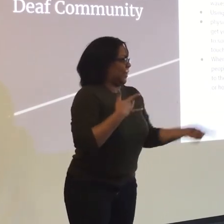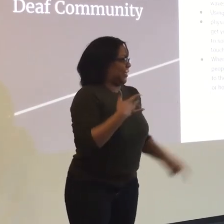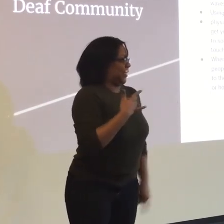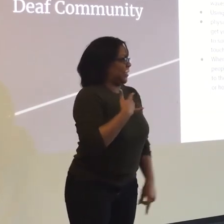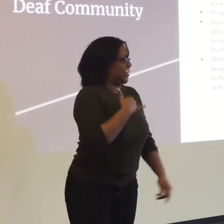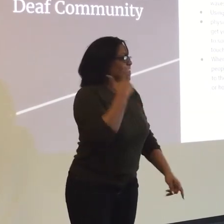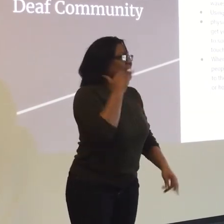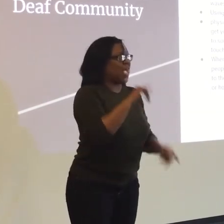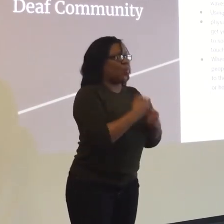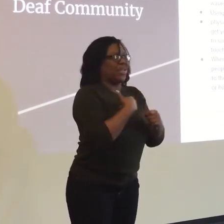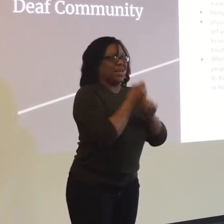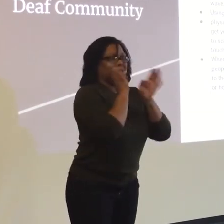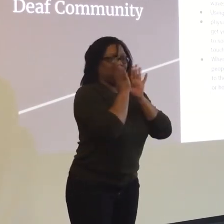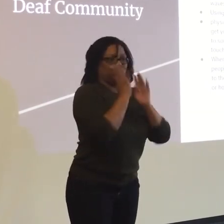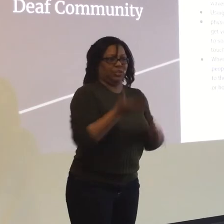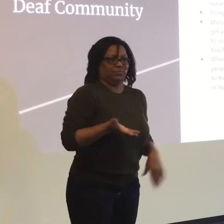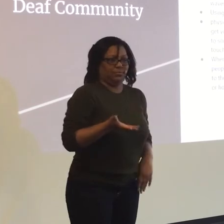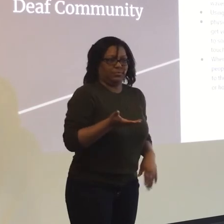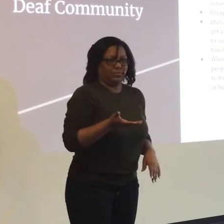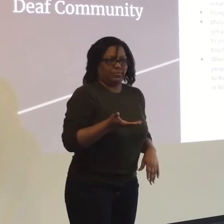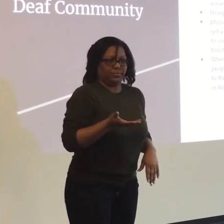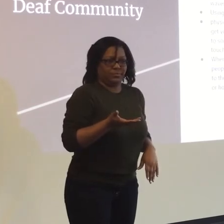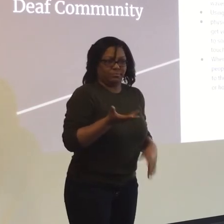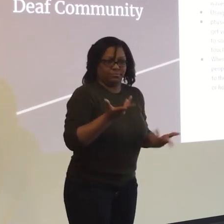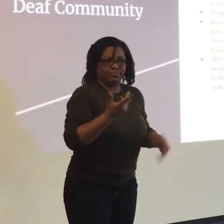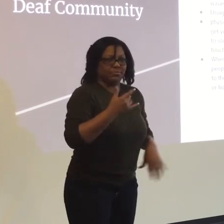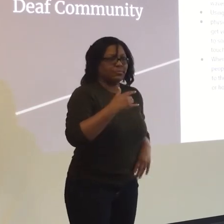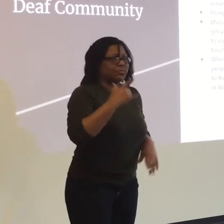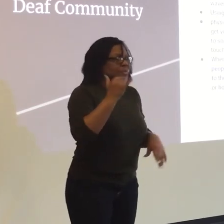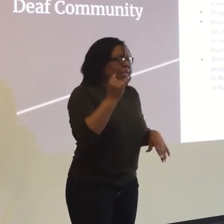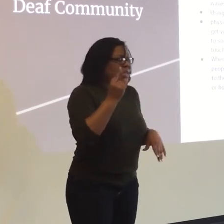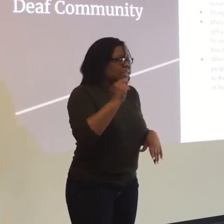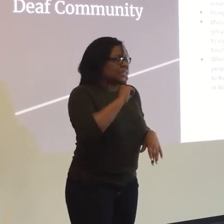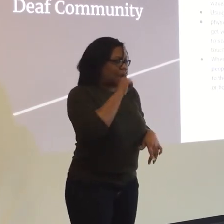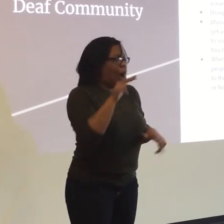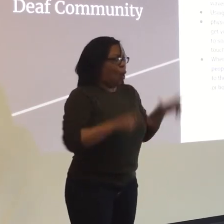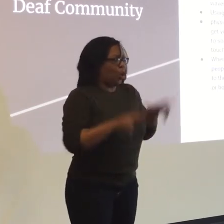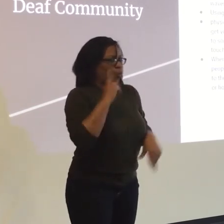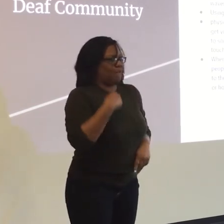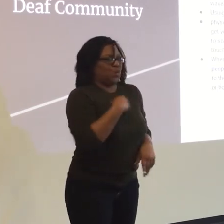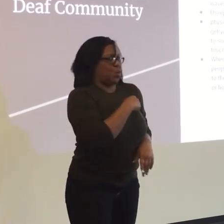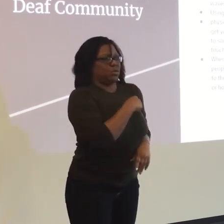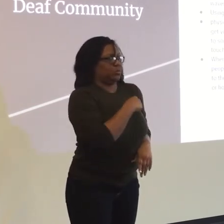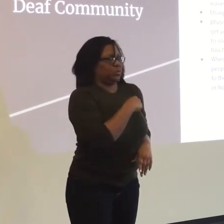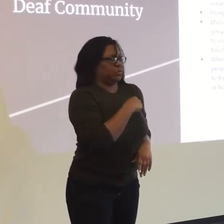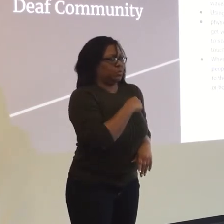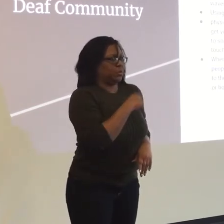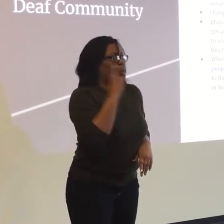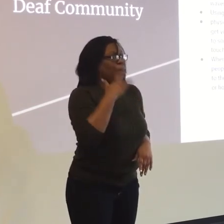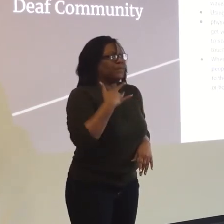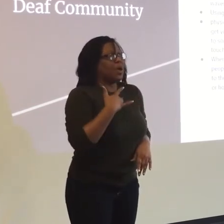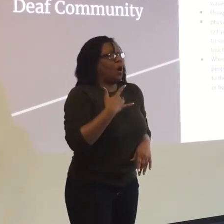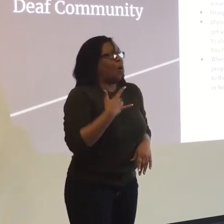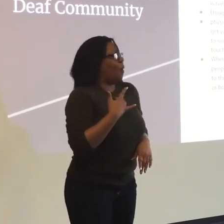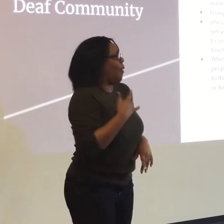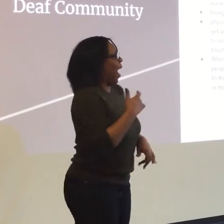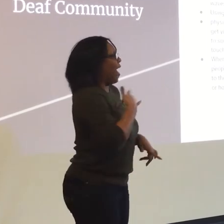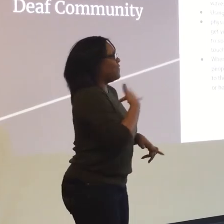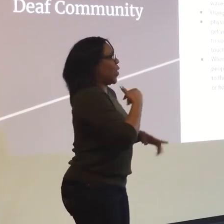Get comfortable with that feeling. That's how you get our attention as well. It's not awkward for us. We will feel